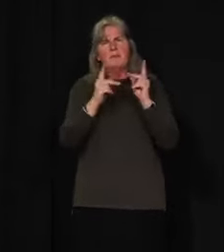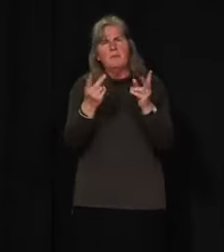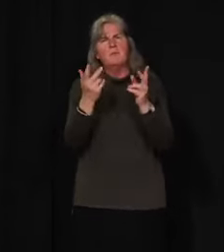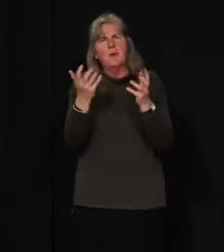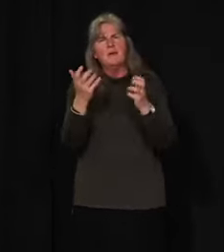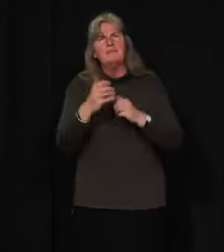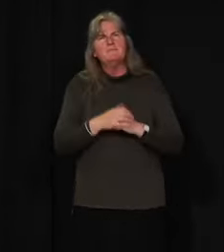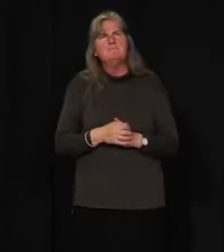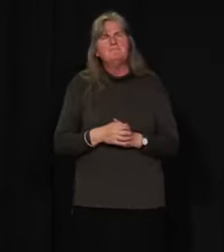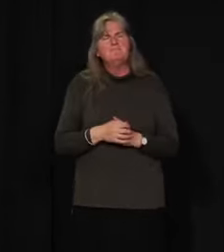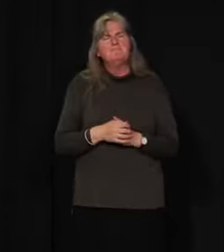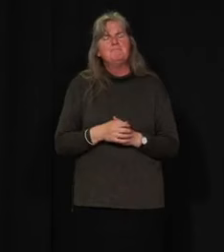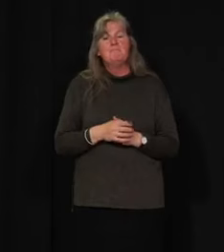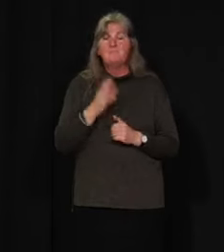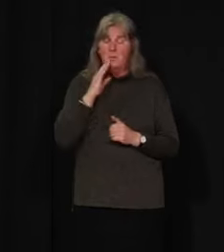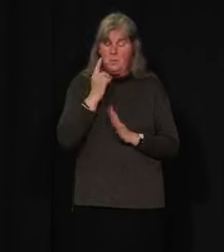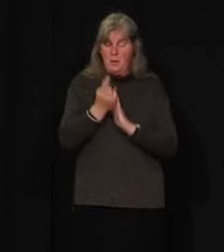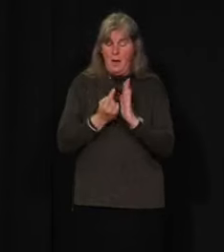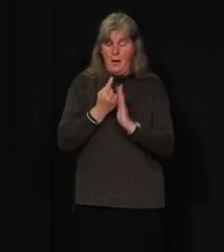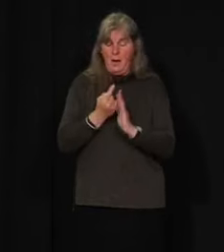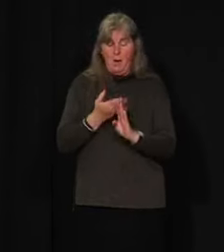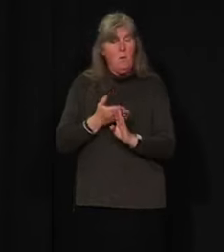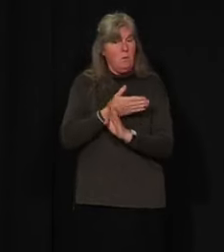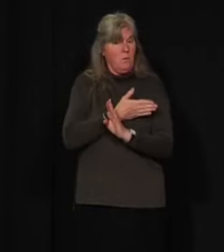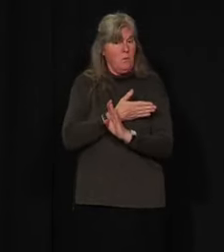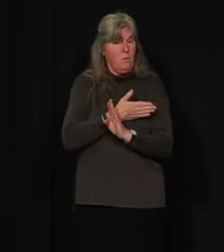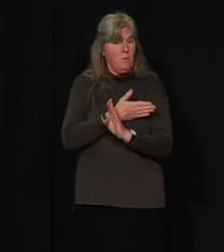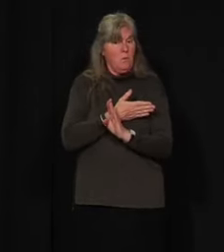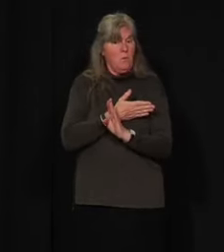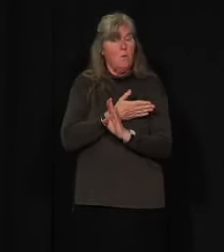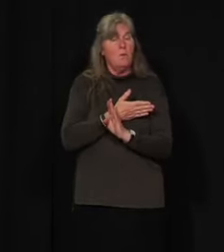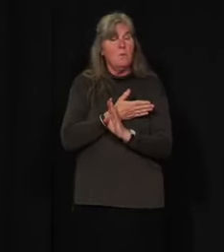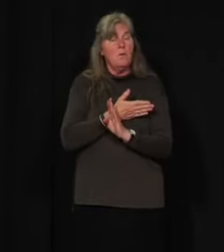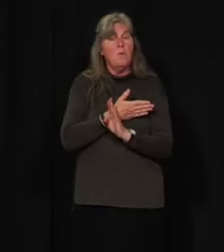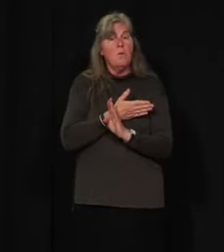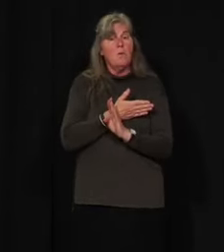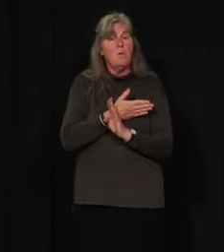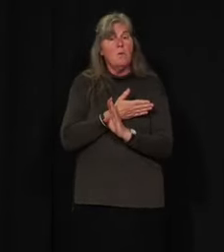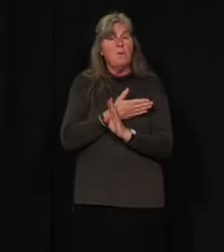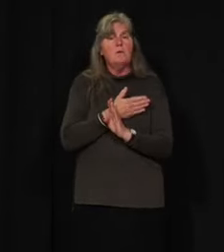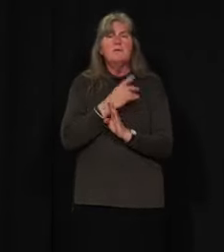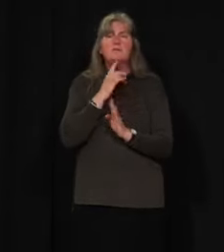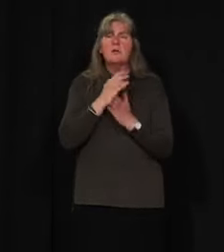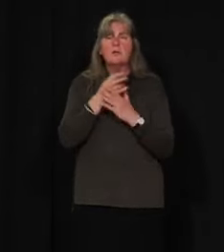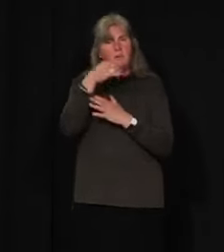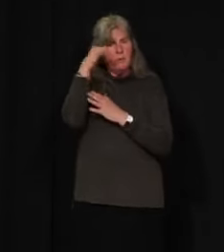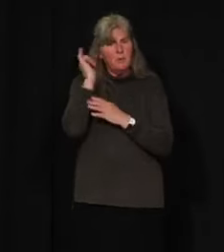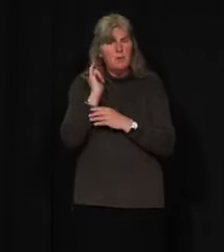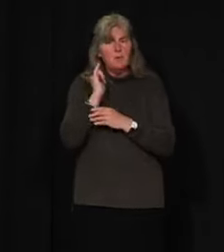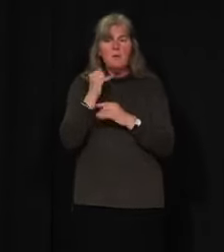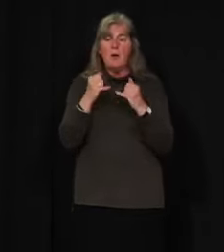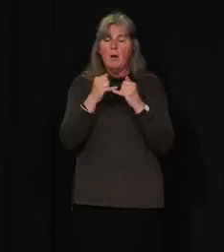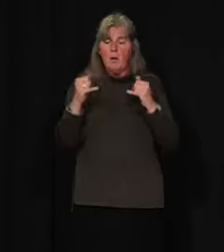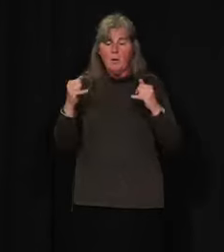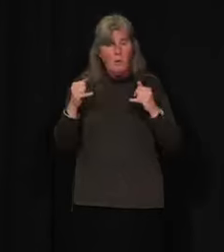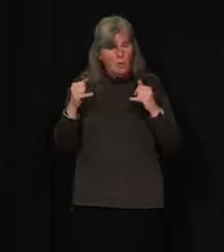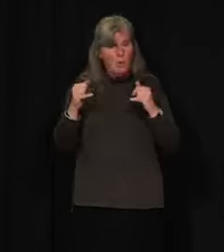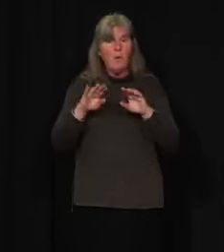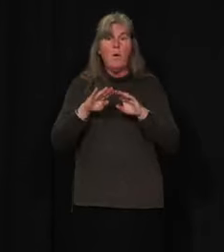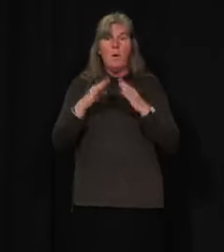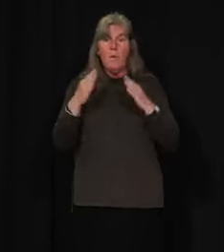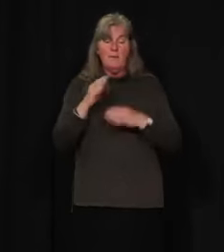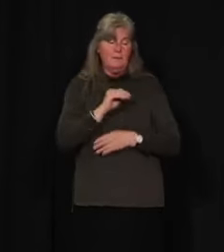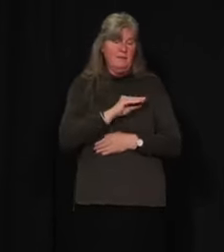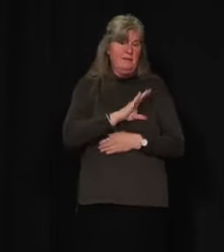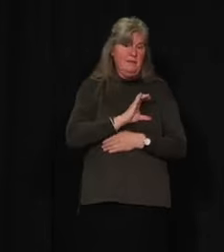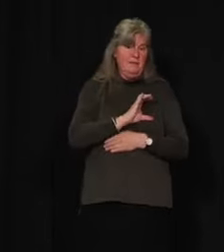It's only an hour ago that we talked about the border opening plans and the BC